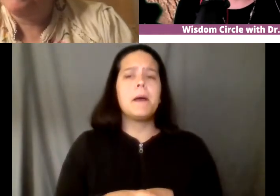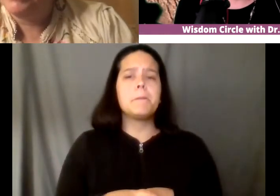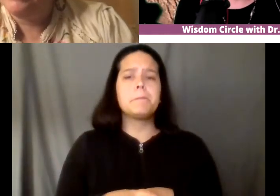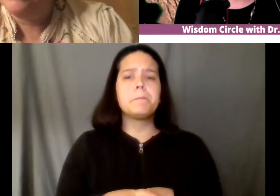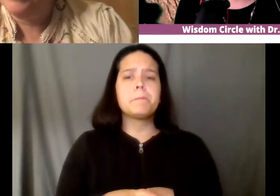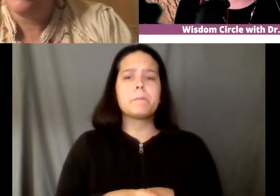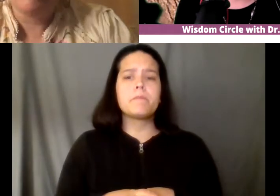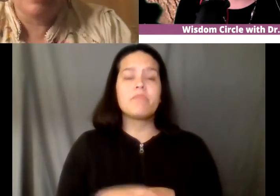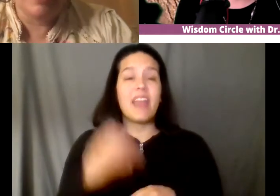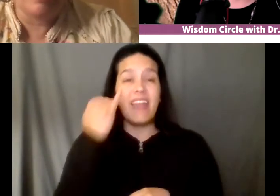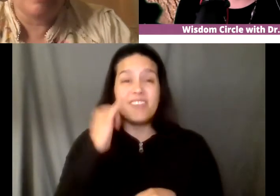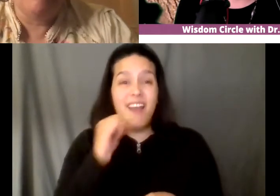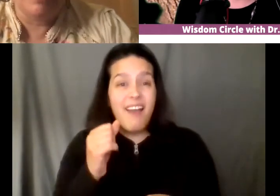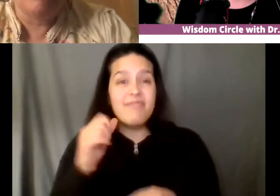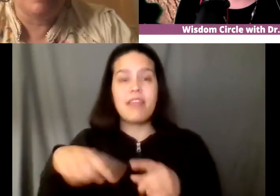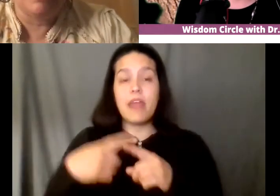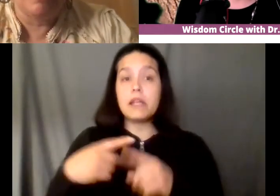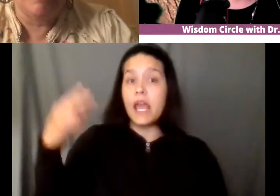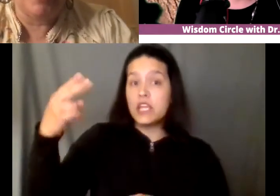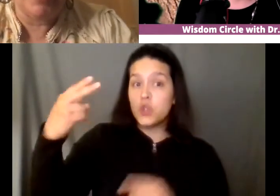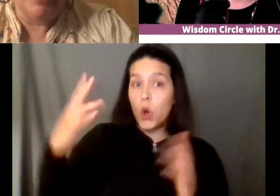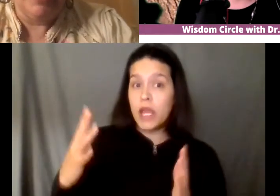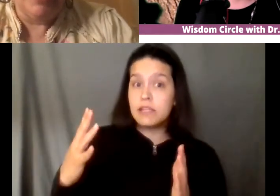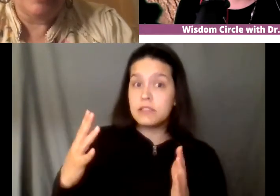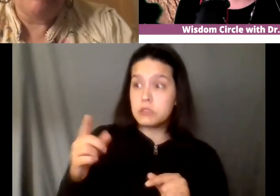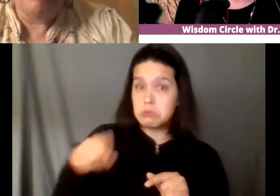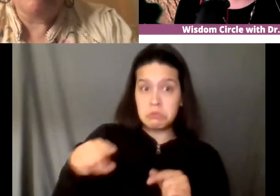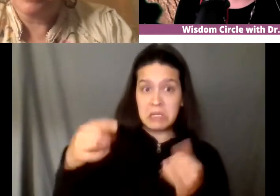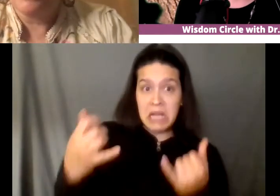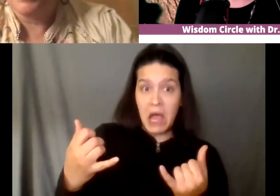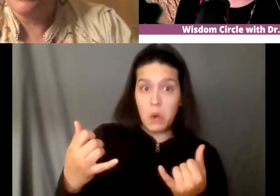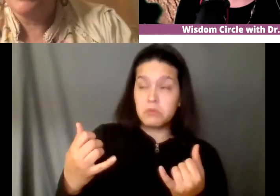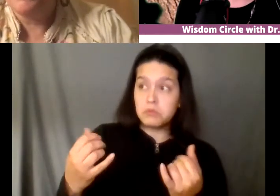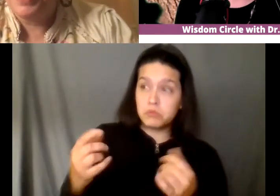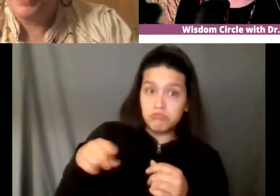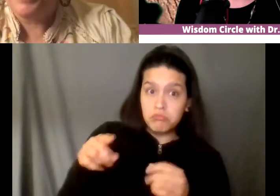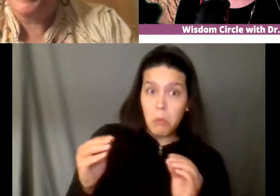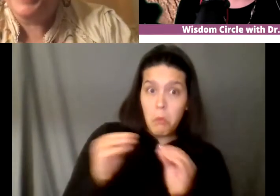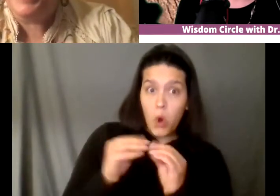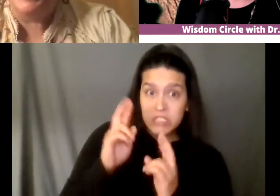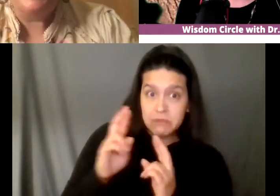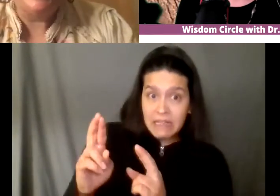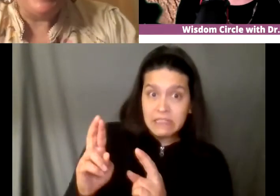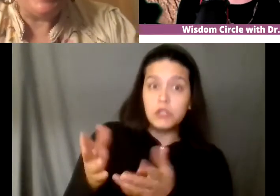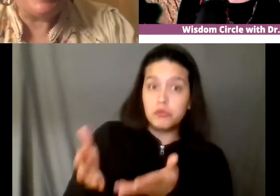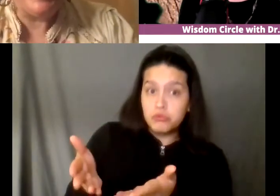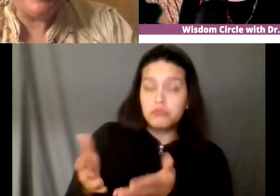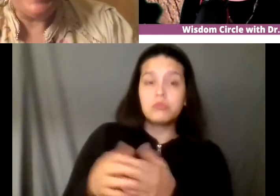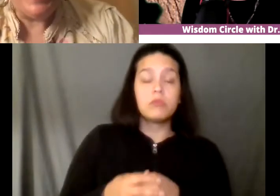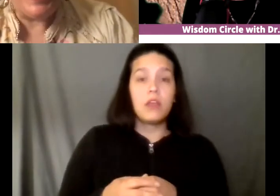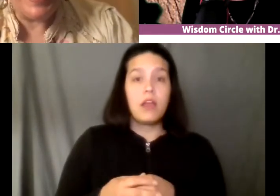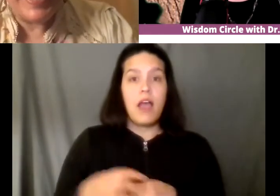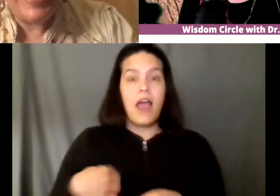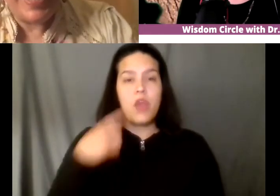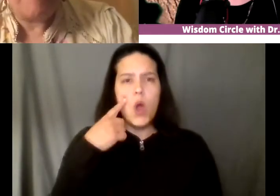more respected so that's why i i made a run on harvard because i figured i figured like if i could do that and